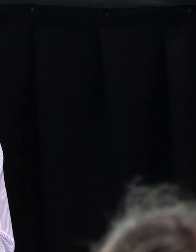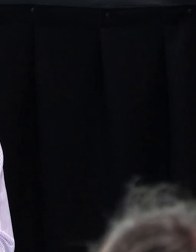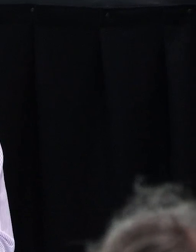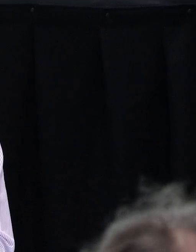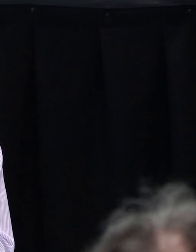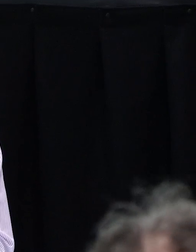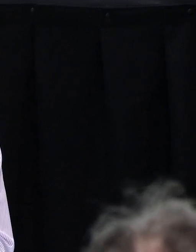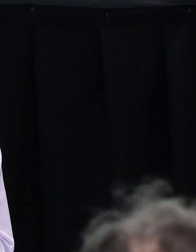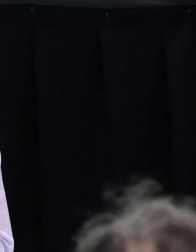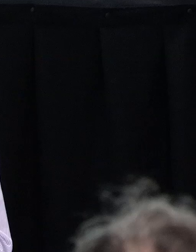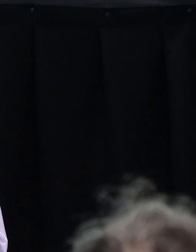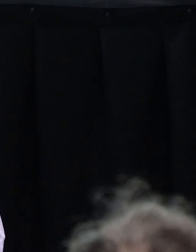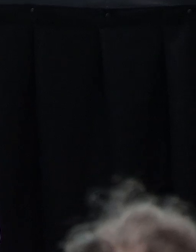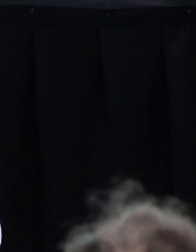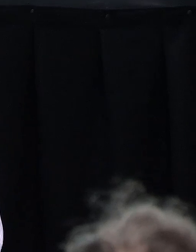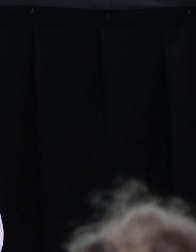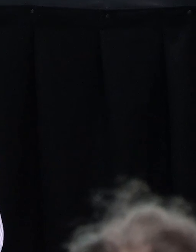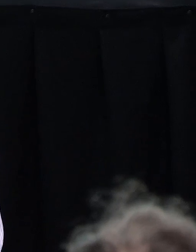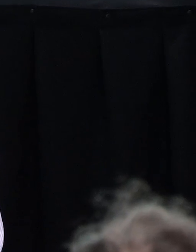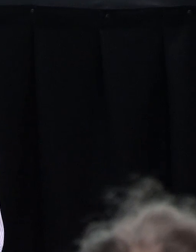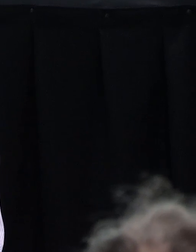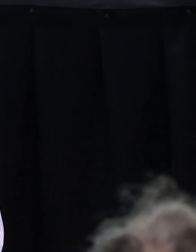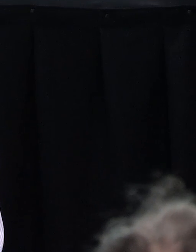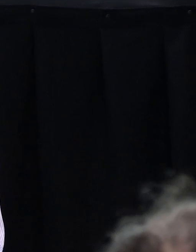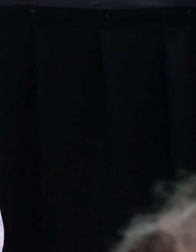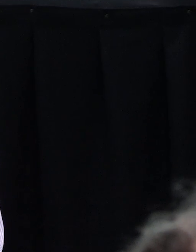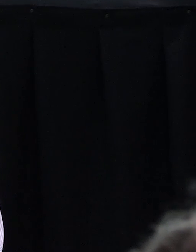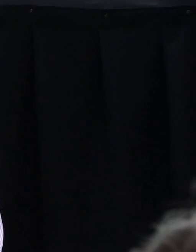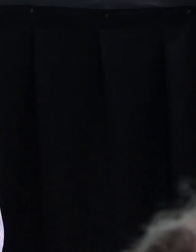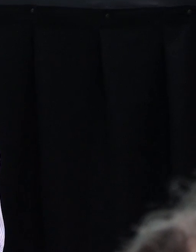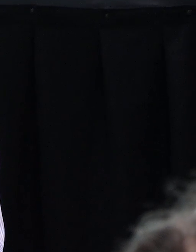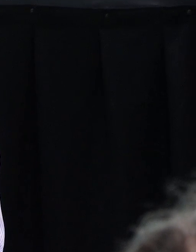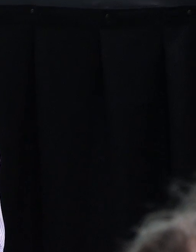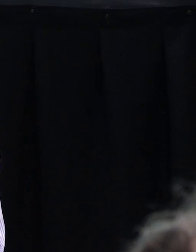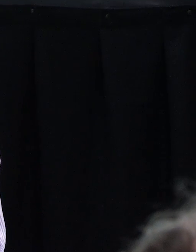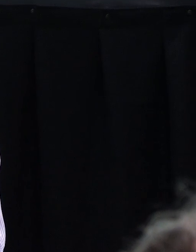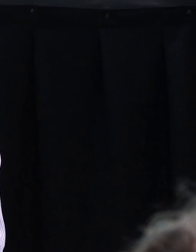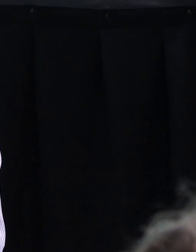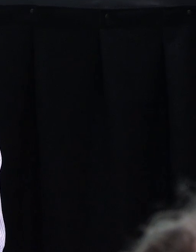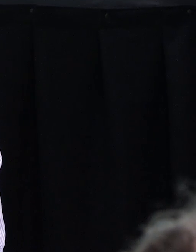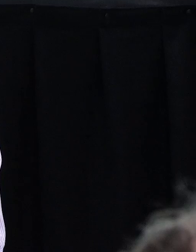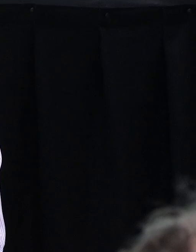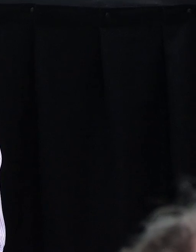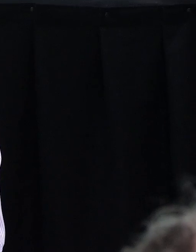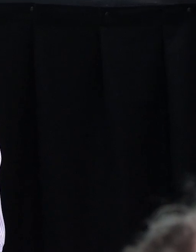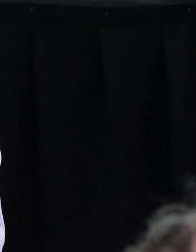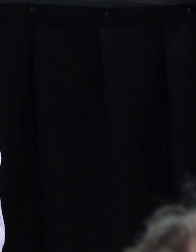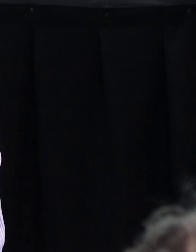Hi. My question is what happens when the land under the area of your house that's sunk is extremely weak?